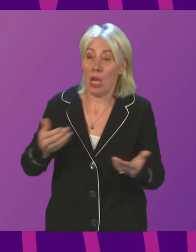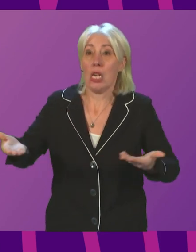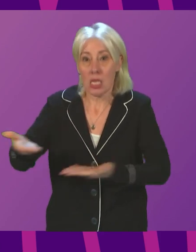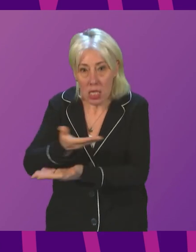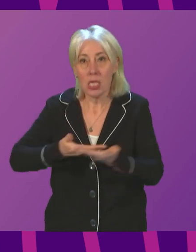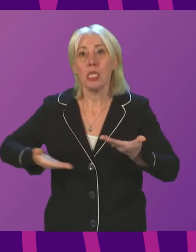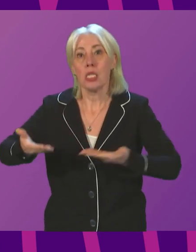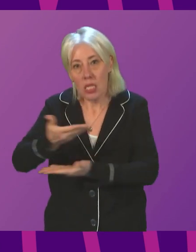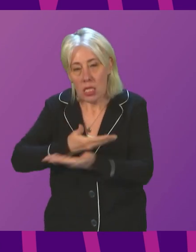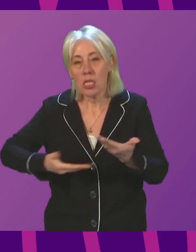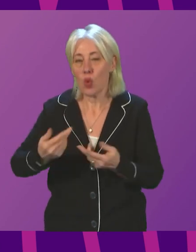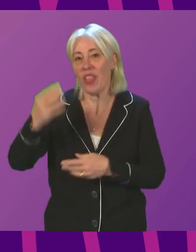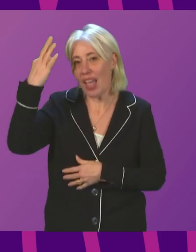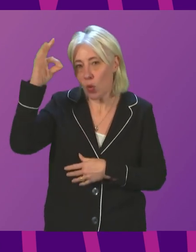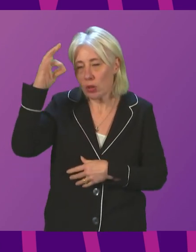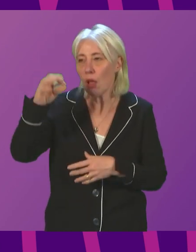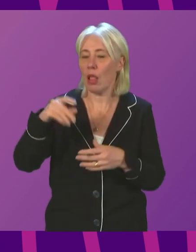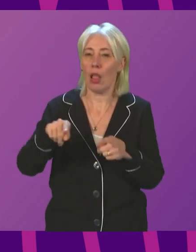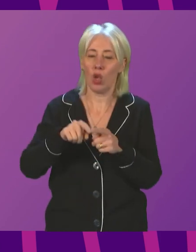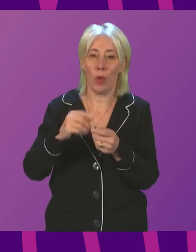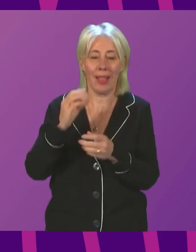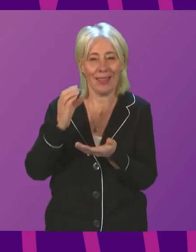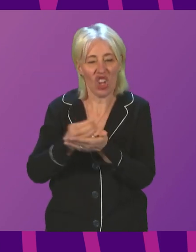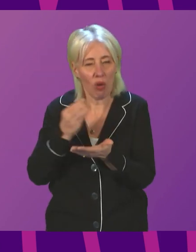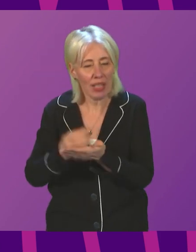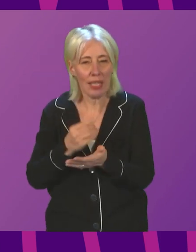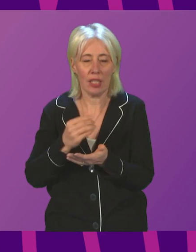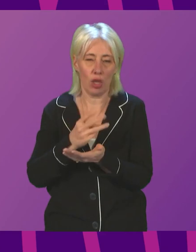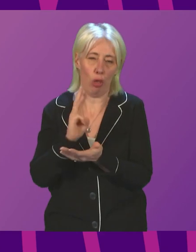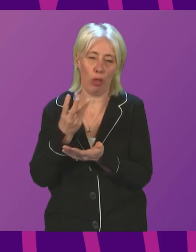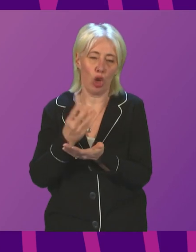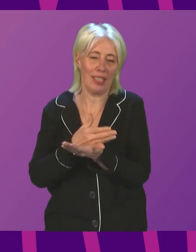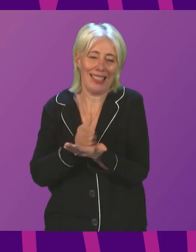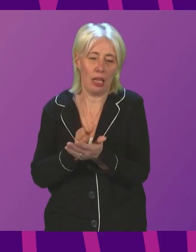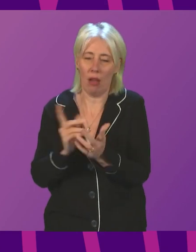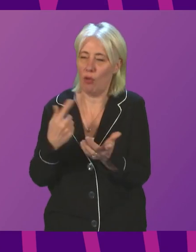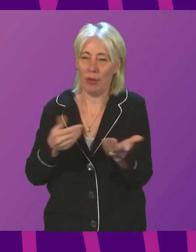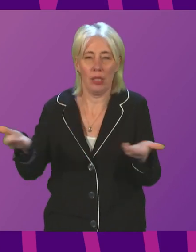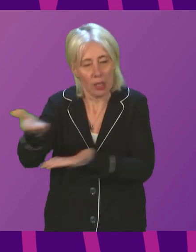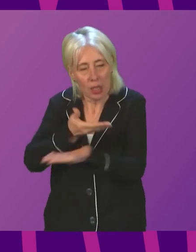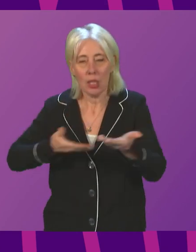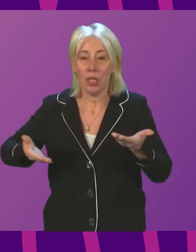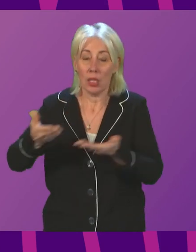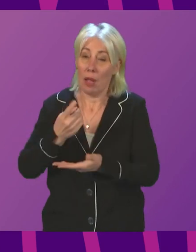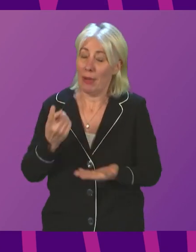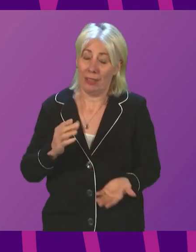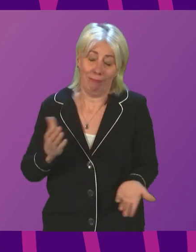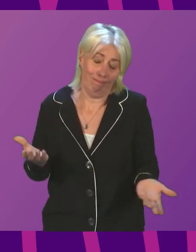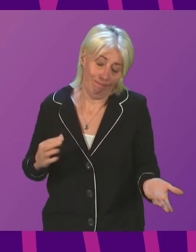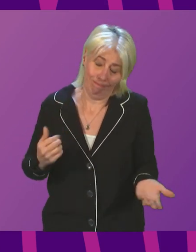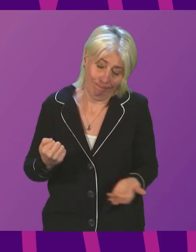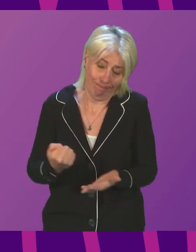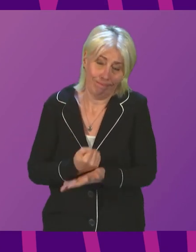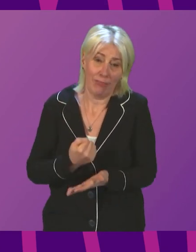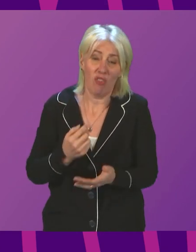with our local authority partners and third sector providers. One of the issues that we face, I am afraid, is as a